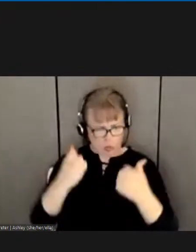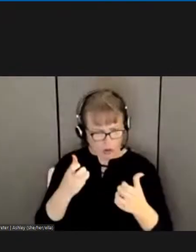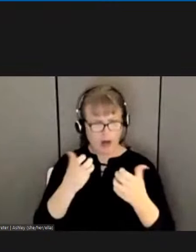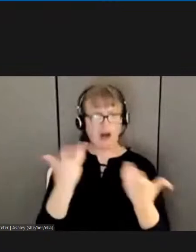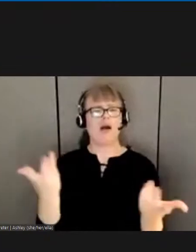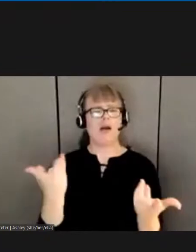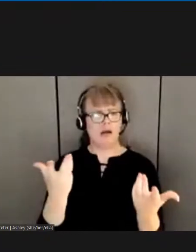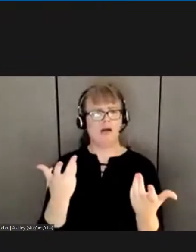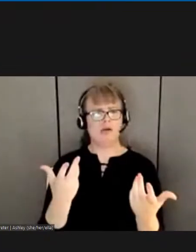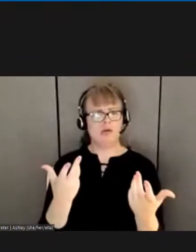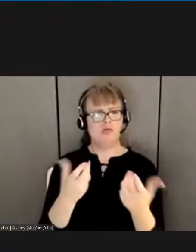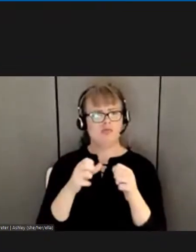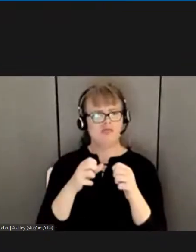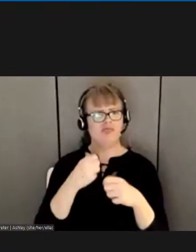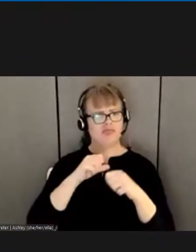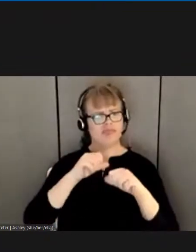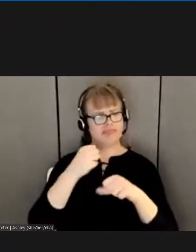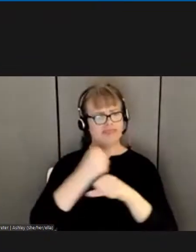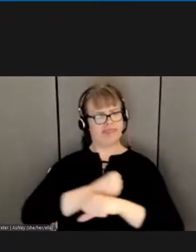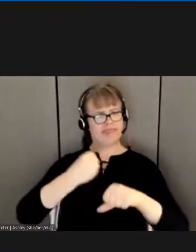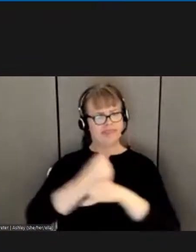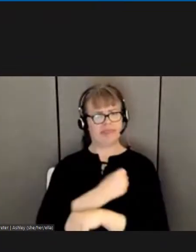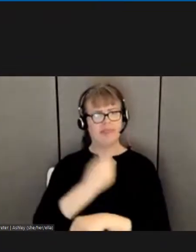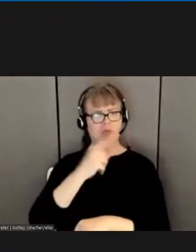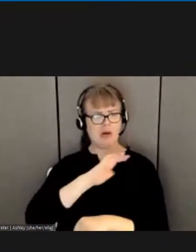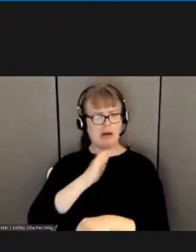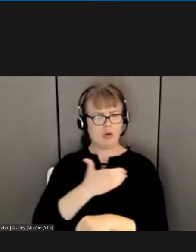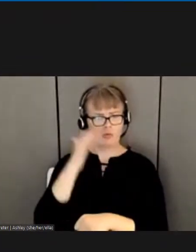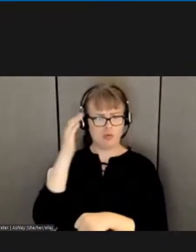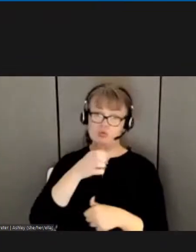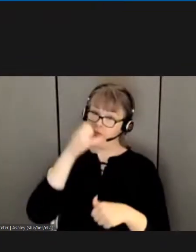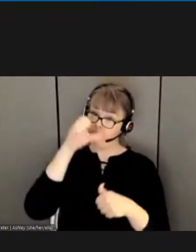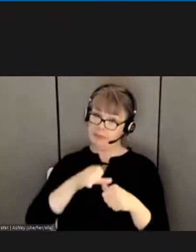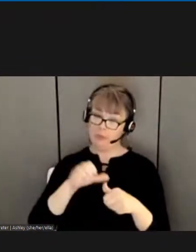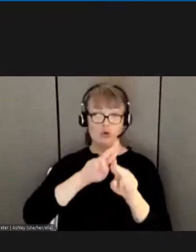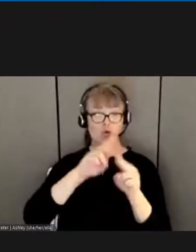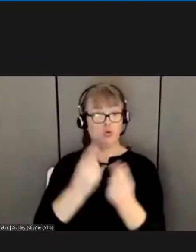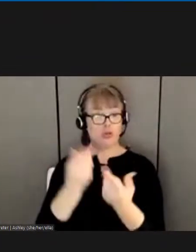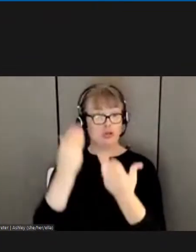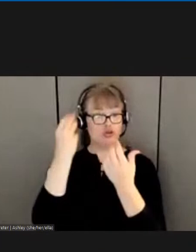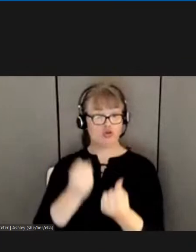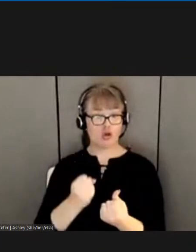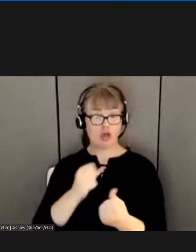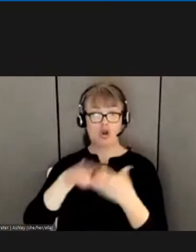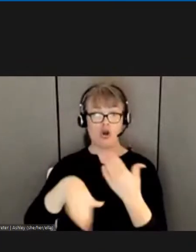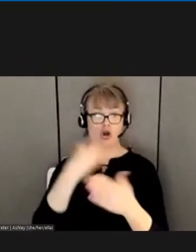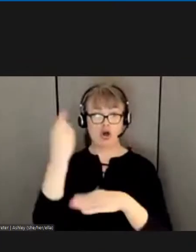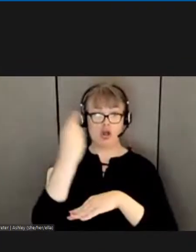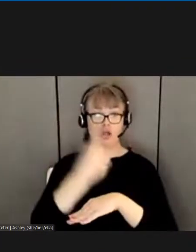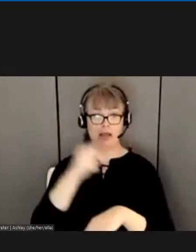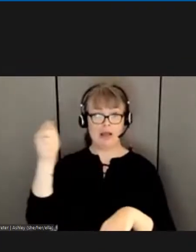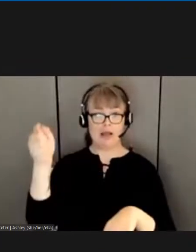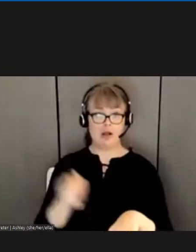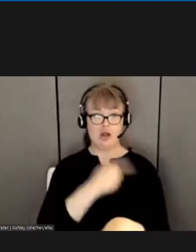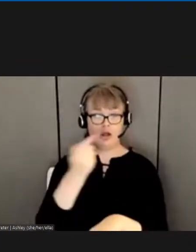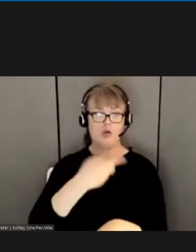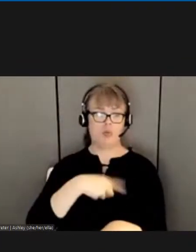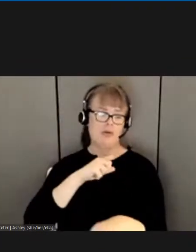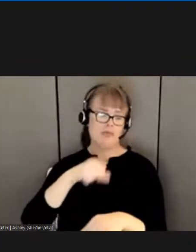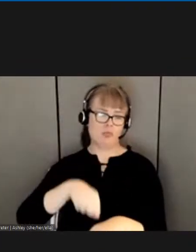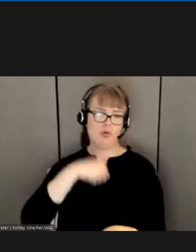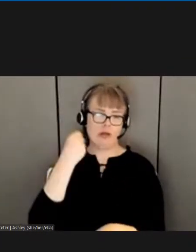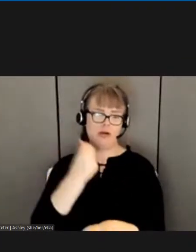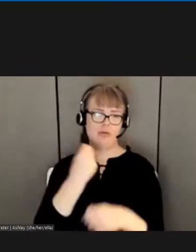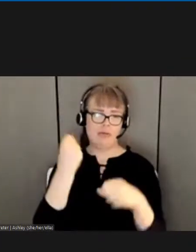starts today remember union strong all day long and we're ready to go and we're proud to be fighting for you thank you